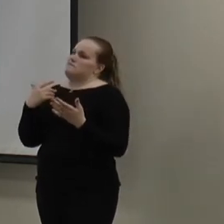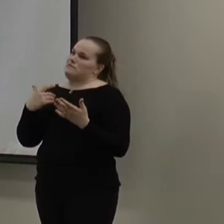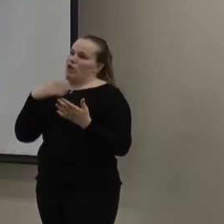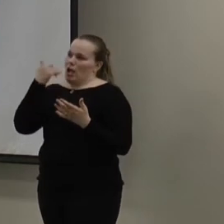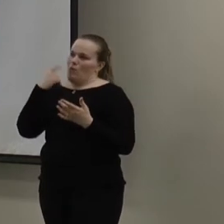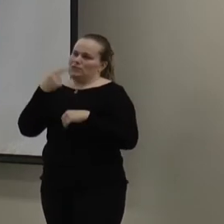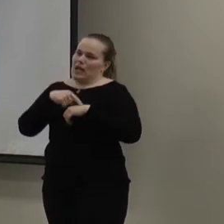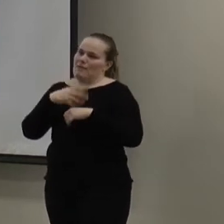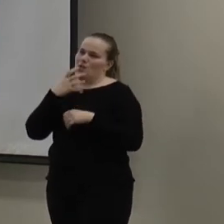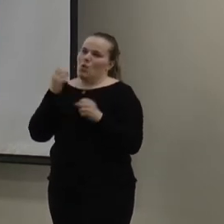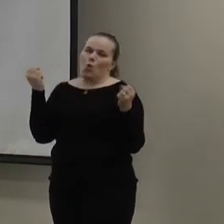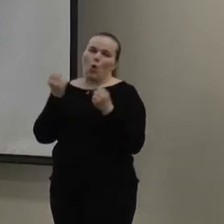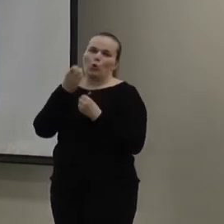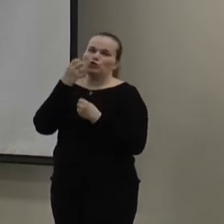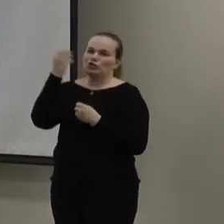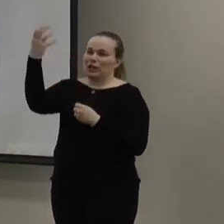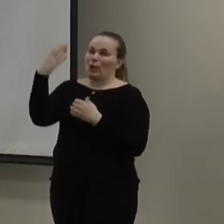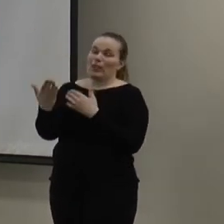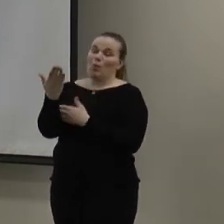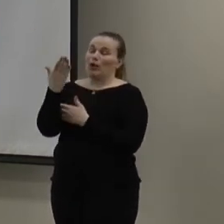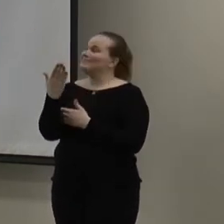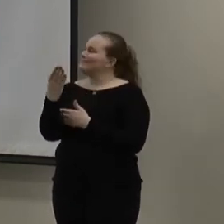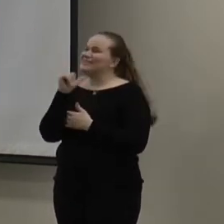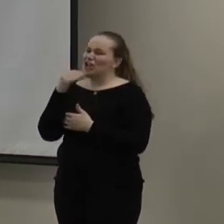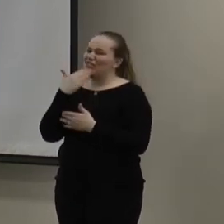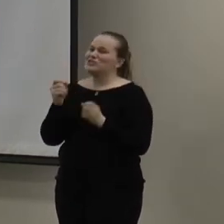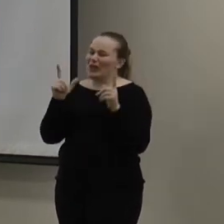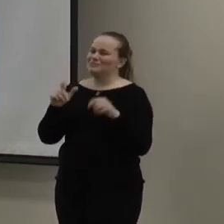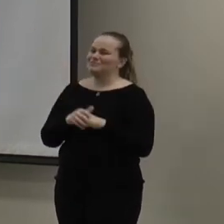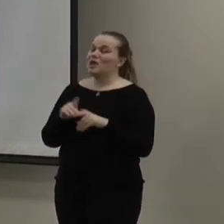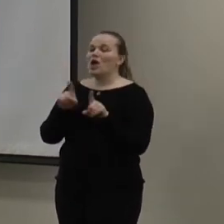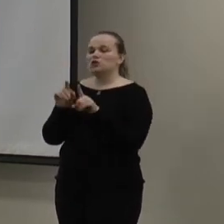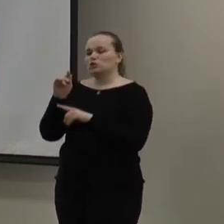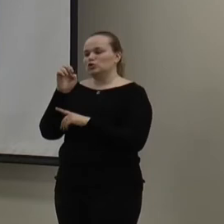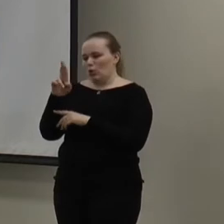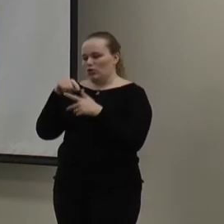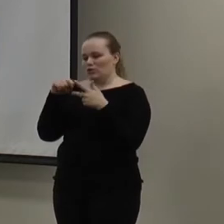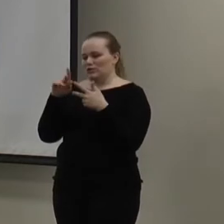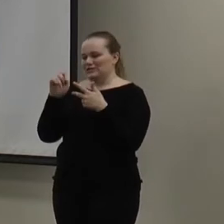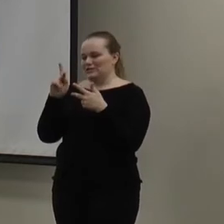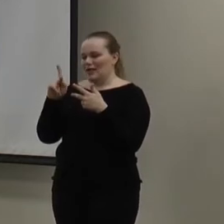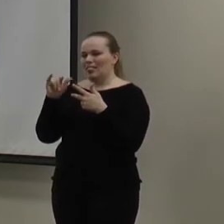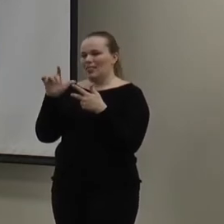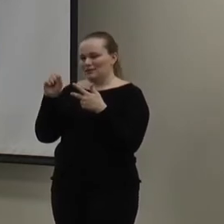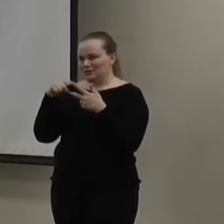Saturday morning. Not a great wake up. And then, also solar and the tankless and then this is the heat pump.